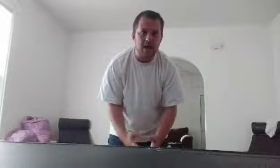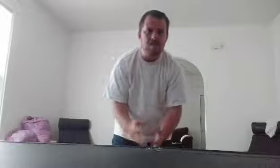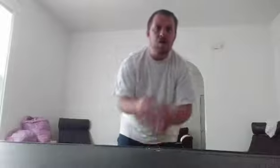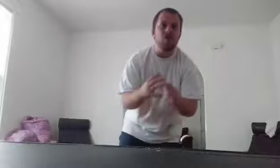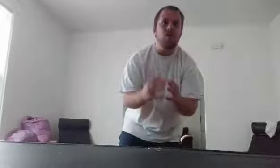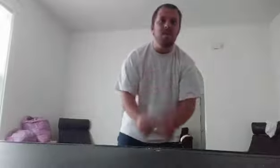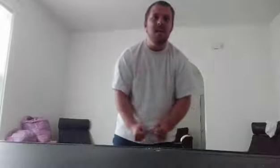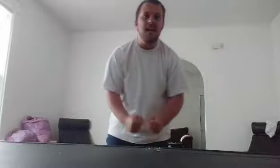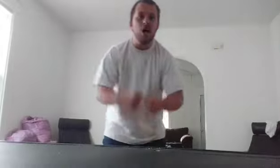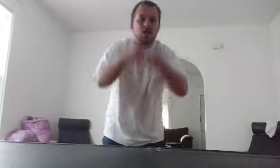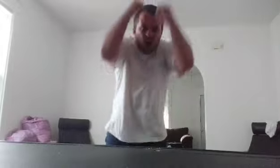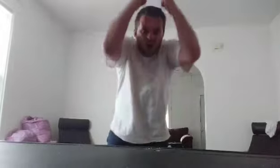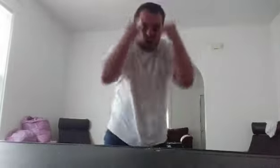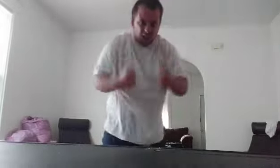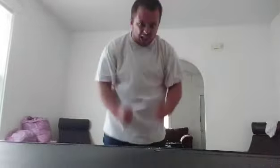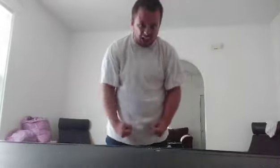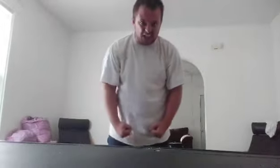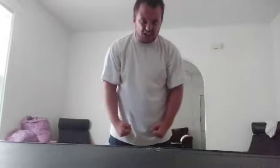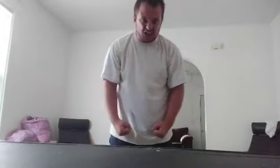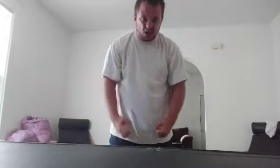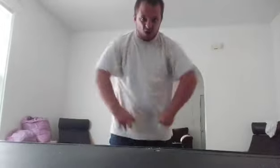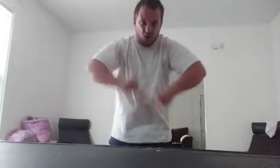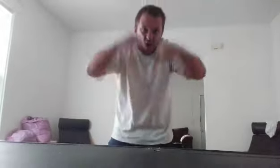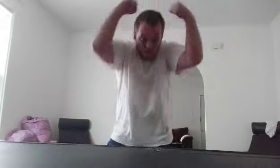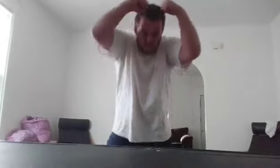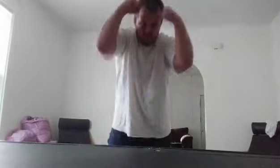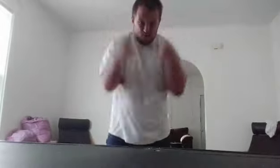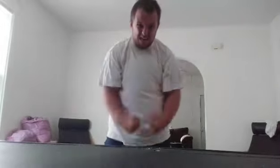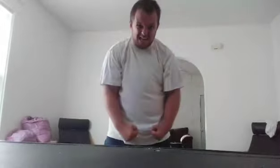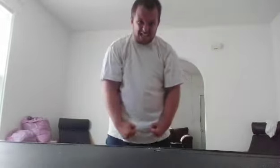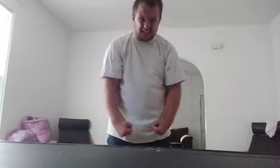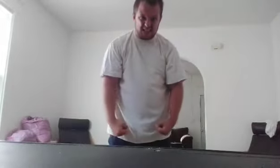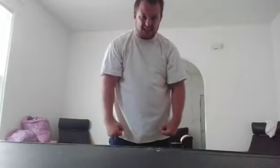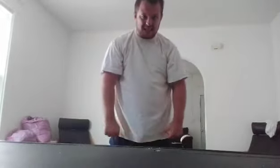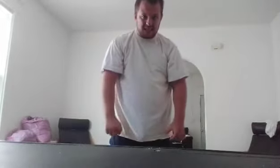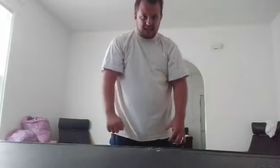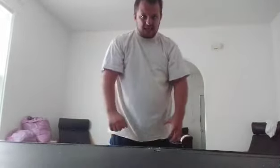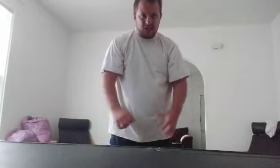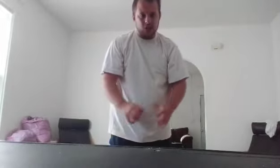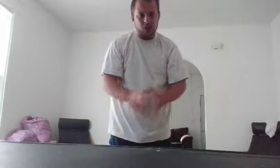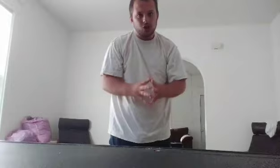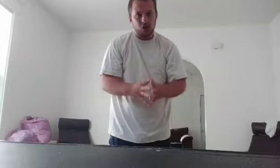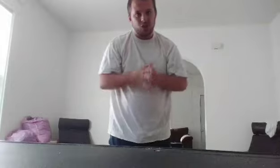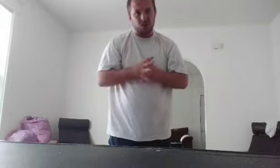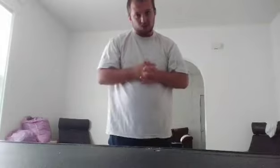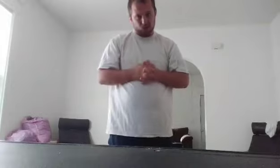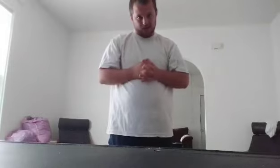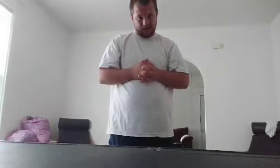for me to unleash the beast to destroy you guys.